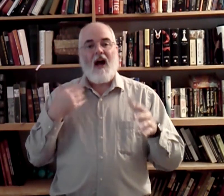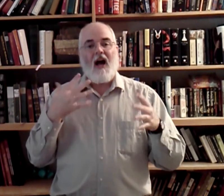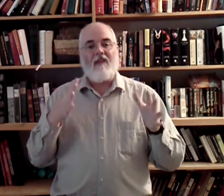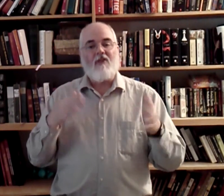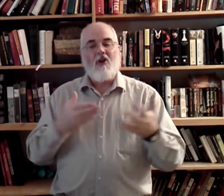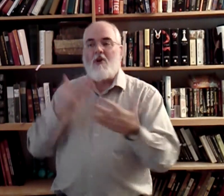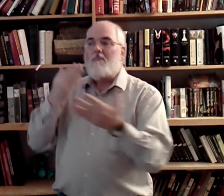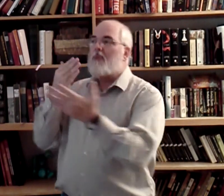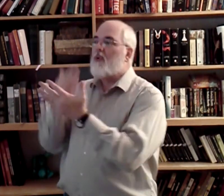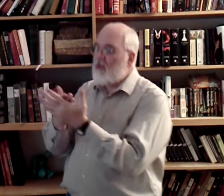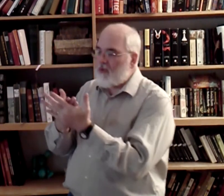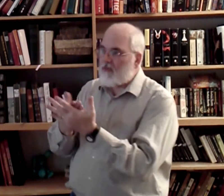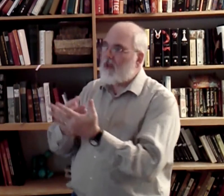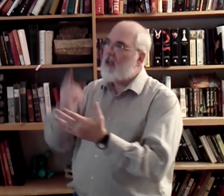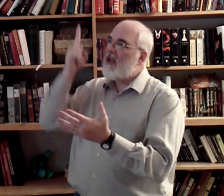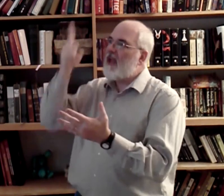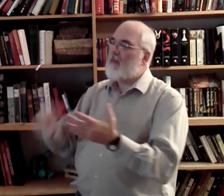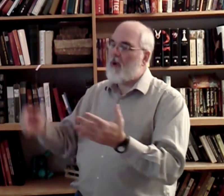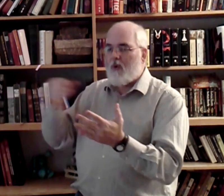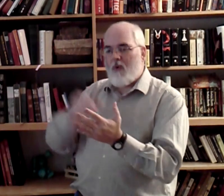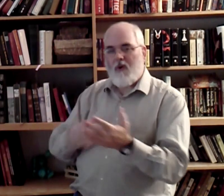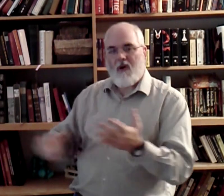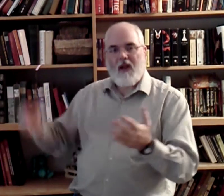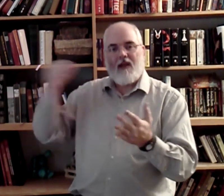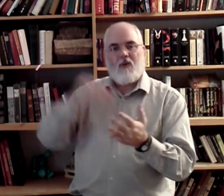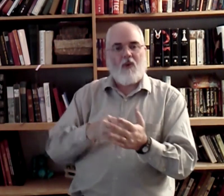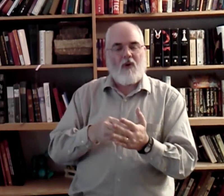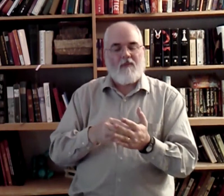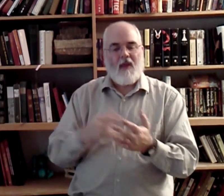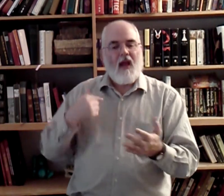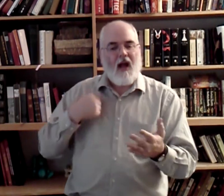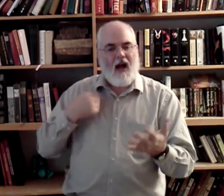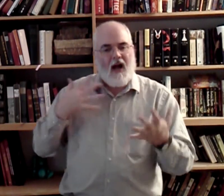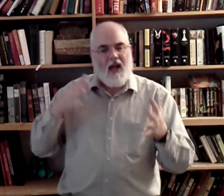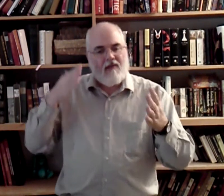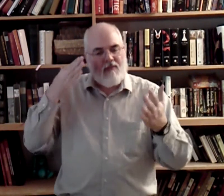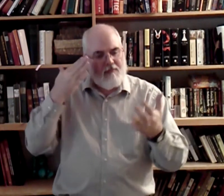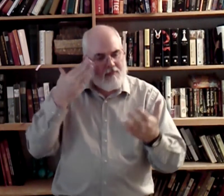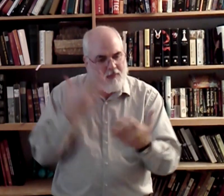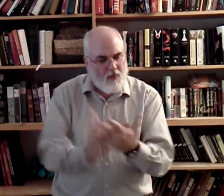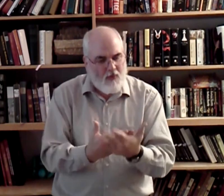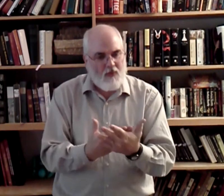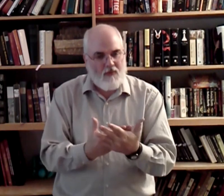I've. Proved. Him. Over and over. I've. Proved.